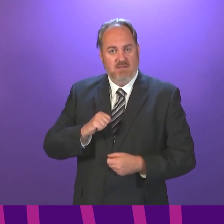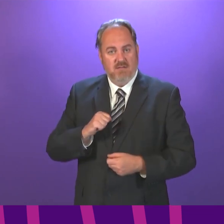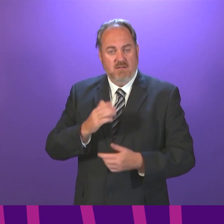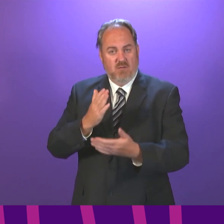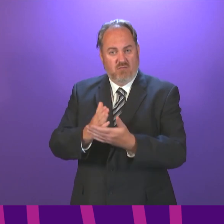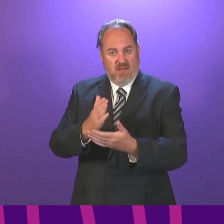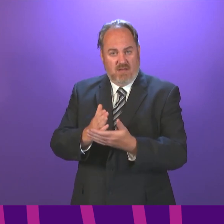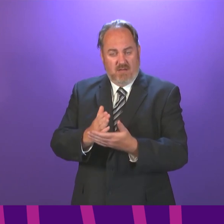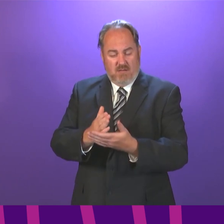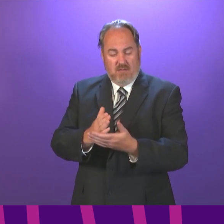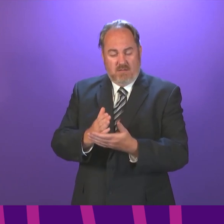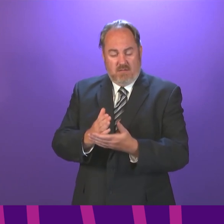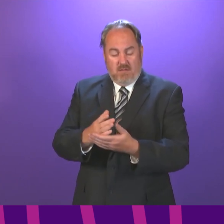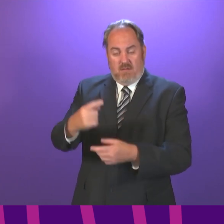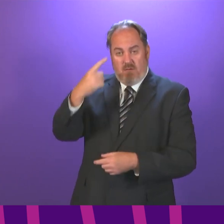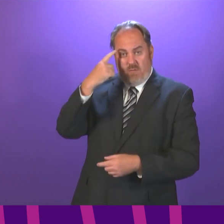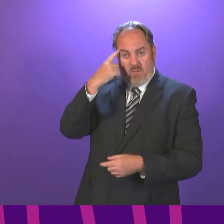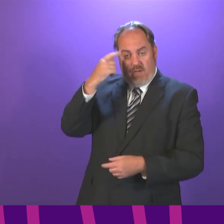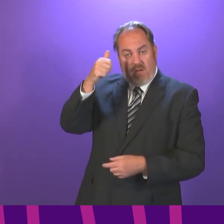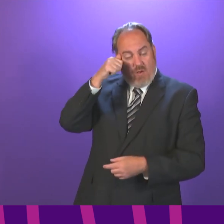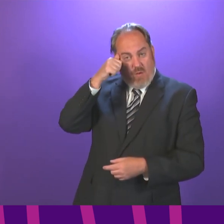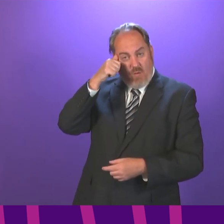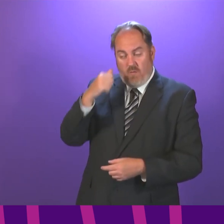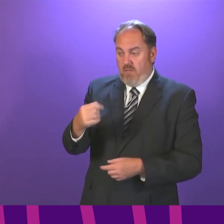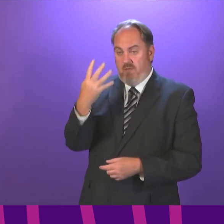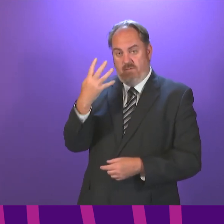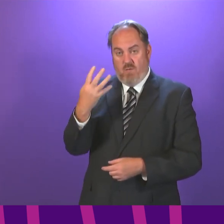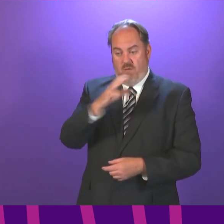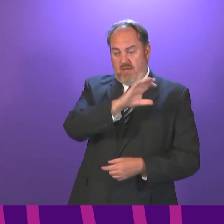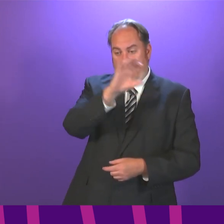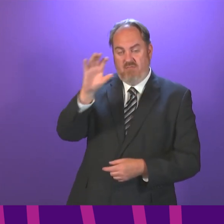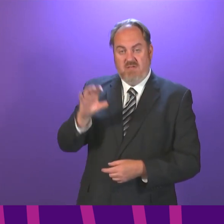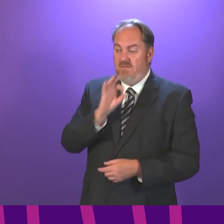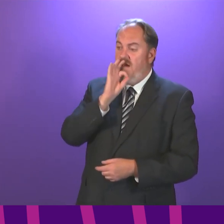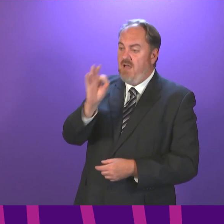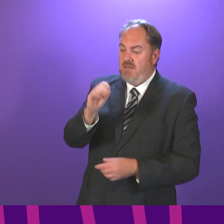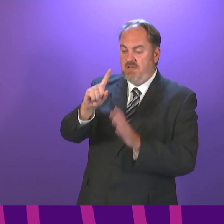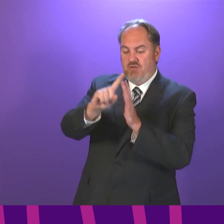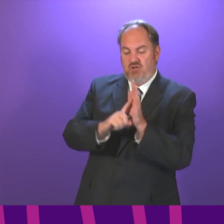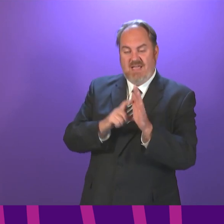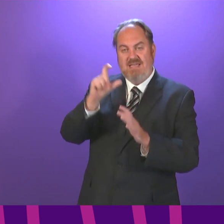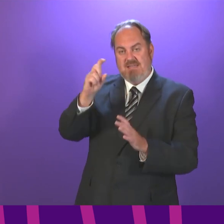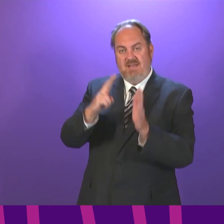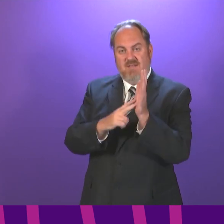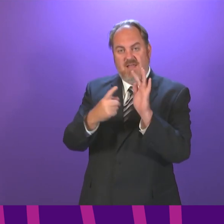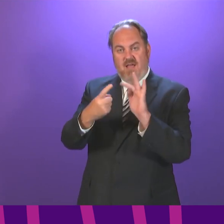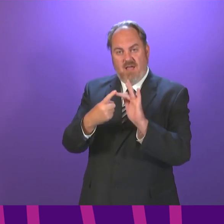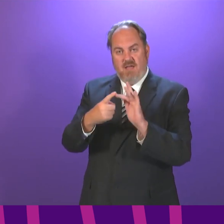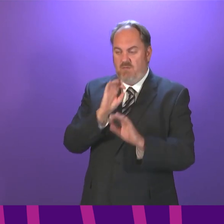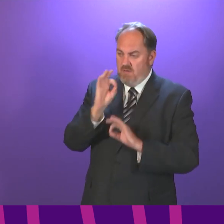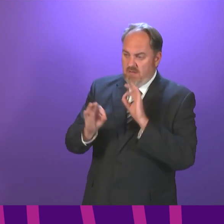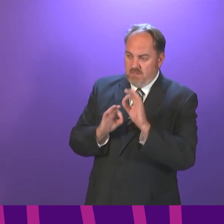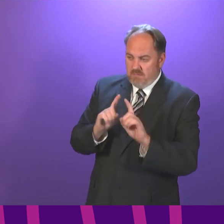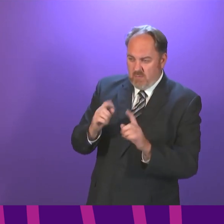briefing that the four CMOs had asked the JCVI to look again at their advice on